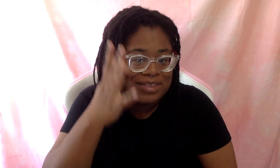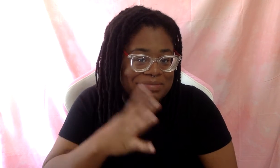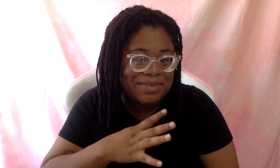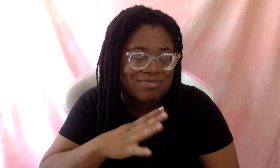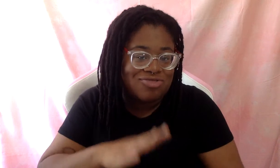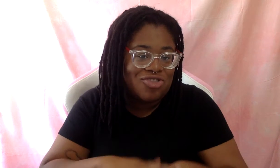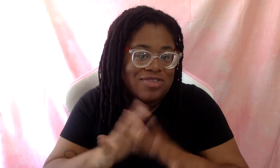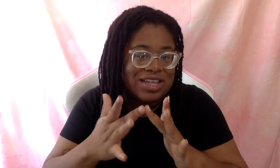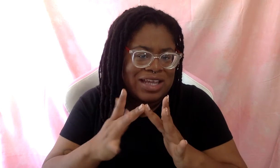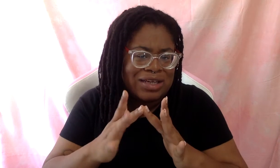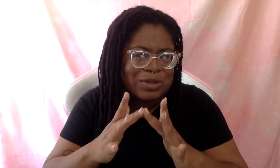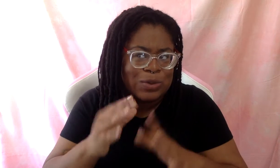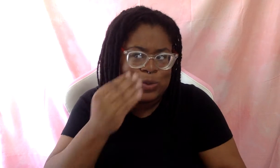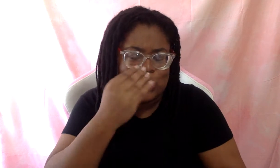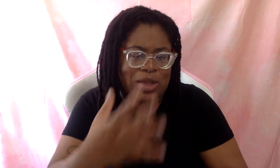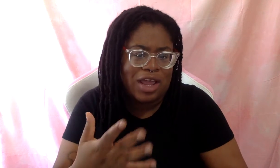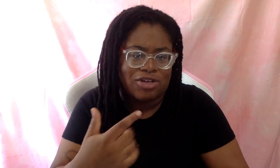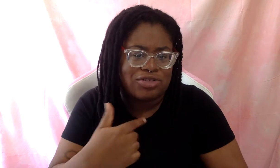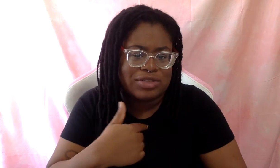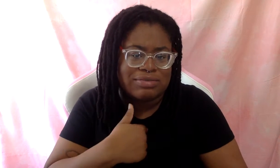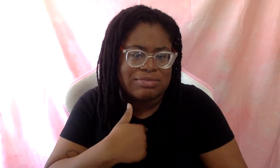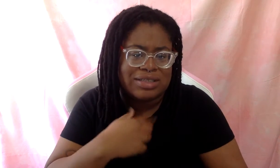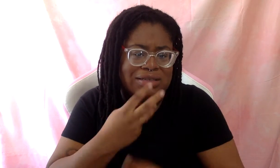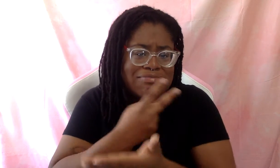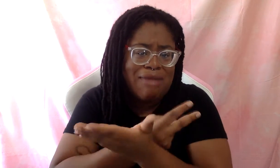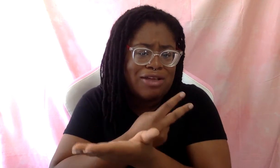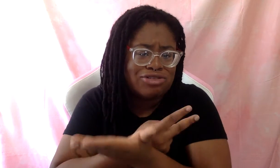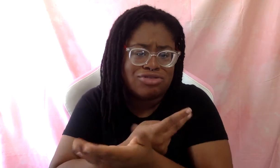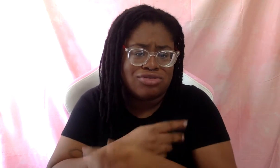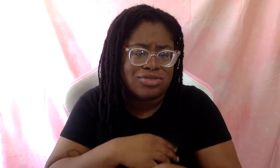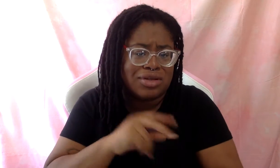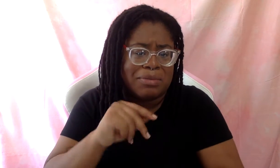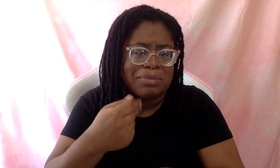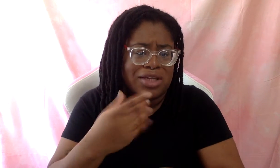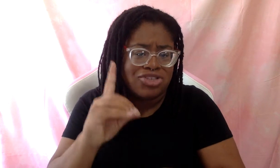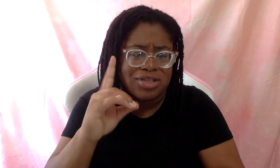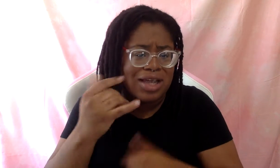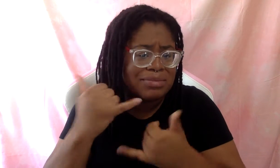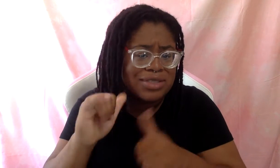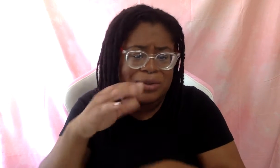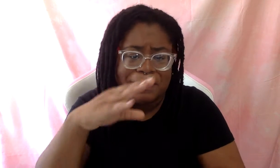who the fuck cares if I have a master's degree or a PhD, I'm still a black dude. Um,